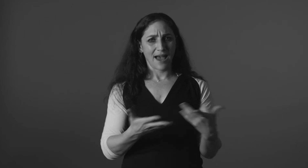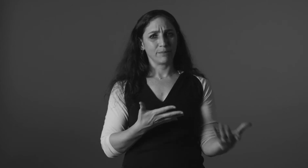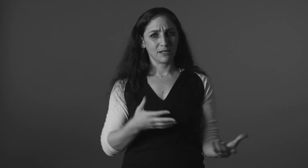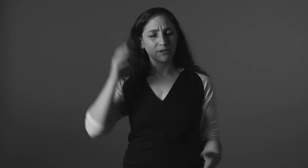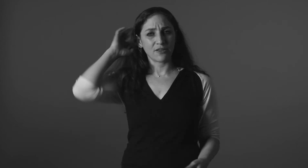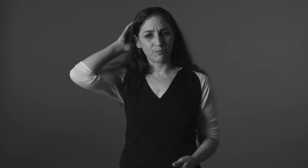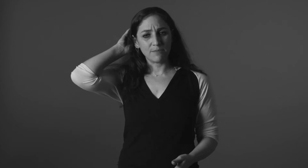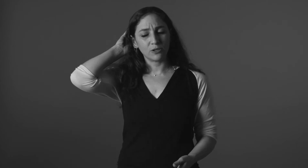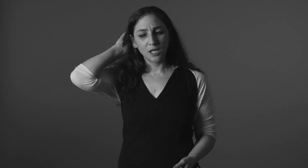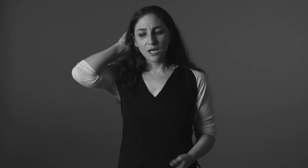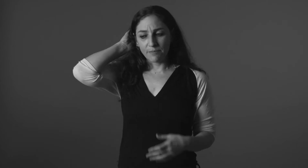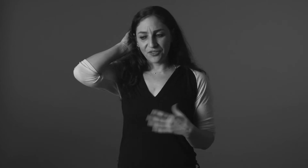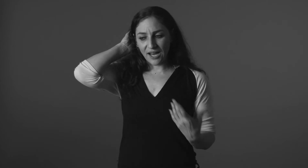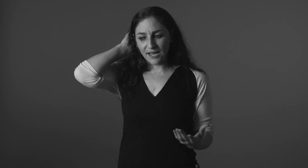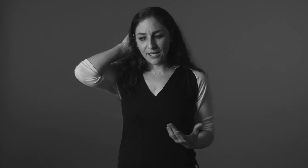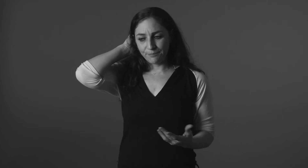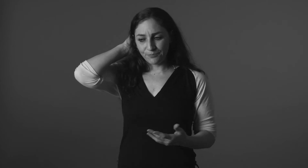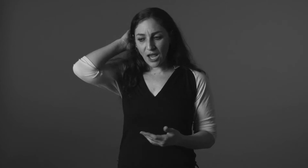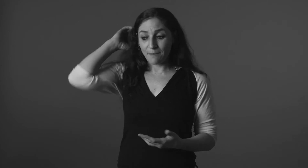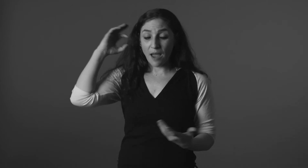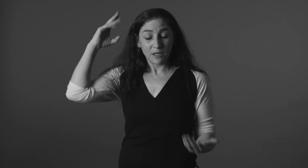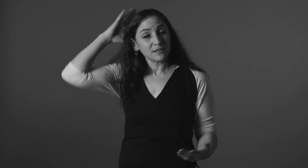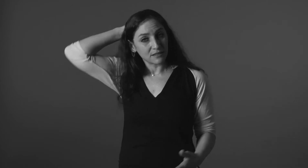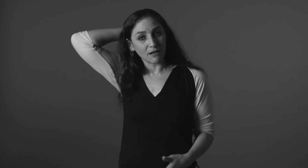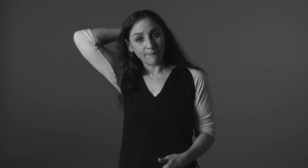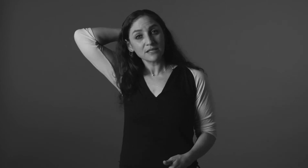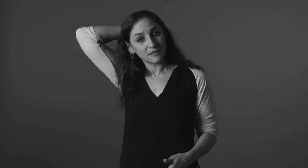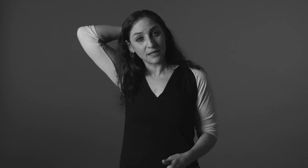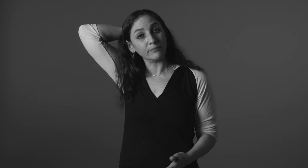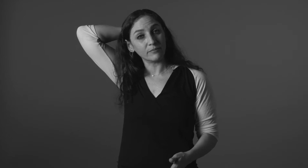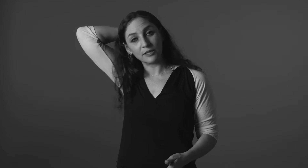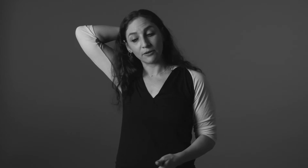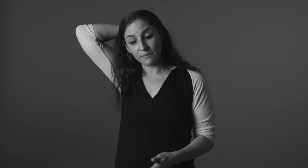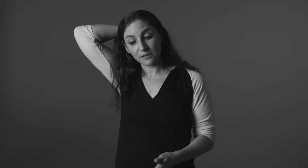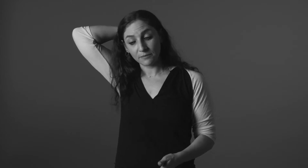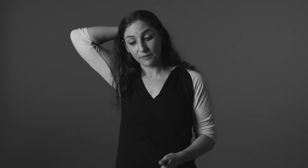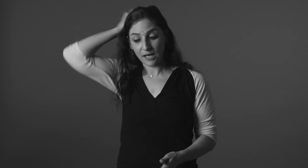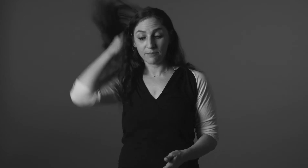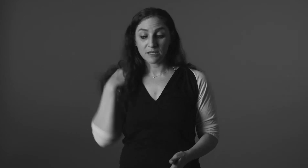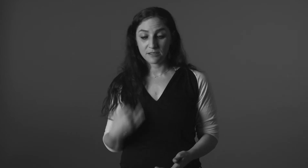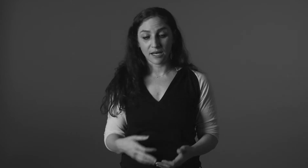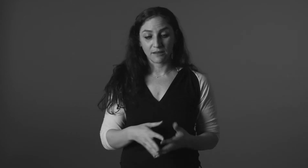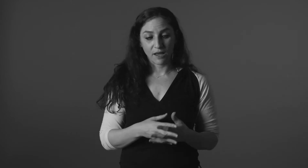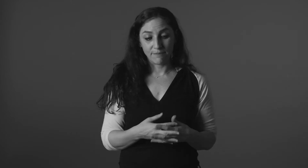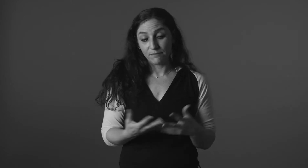happening with other people. But that I I miss I miss him. You know, I miss him and I miss that I I'm